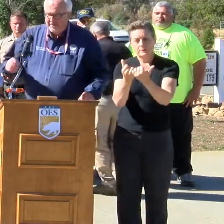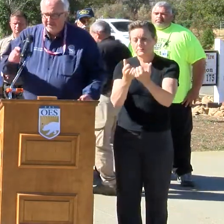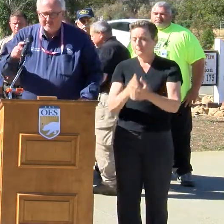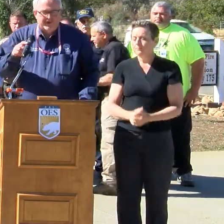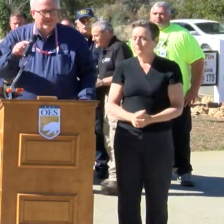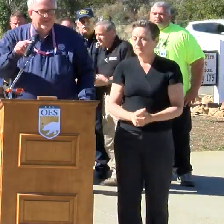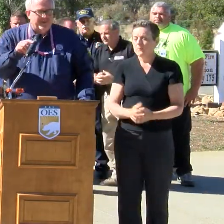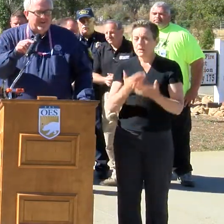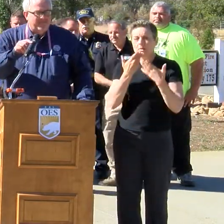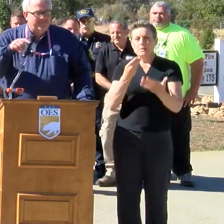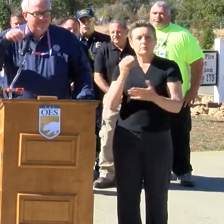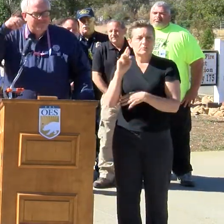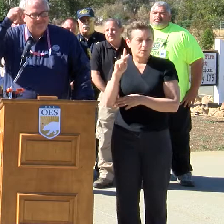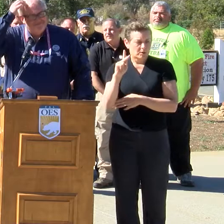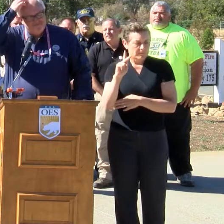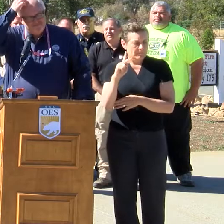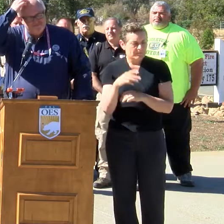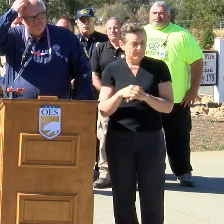Thanks, Mark.